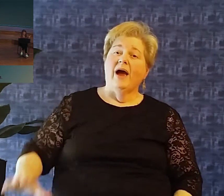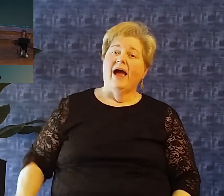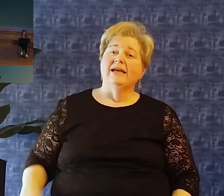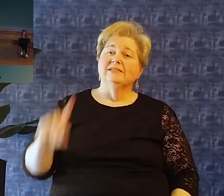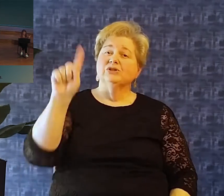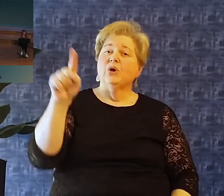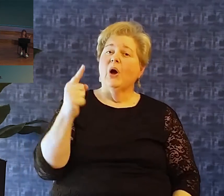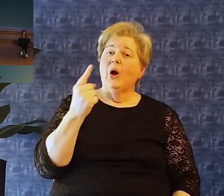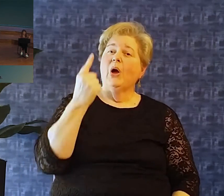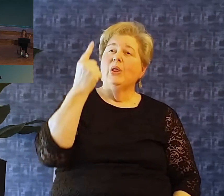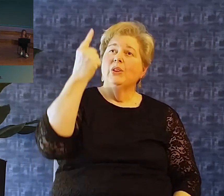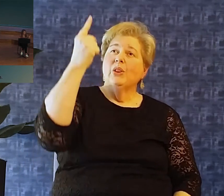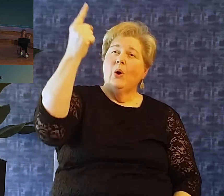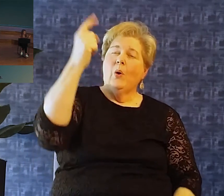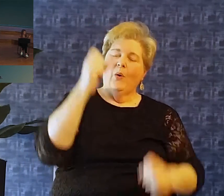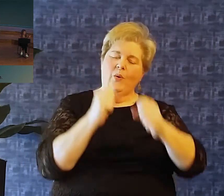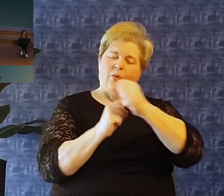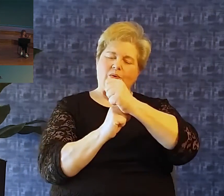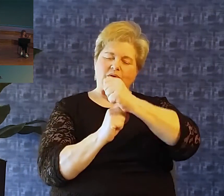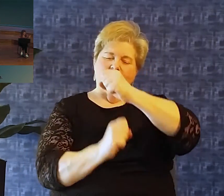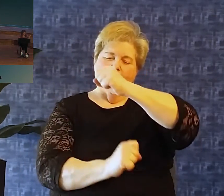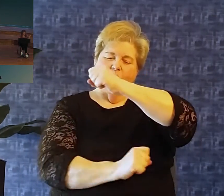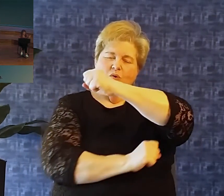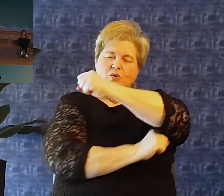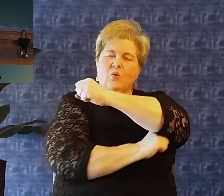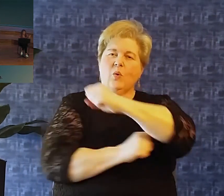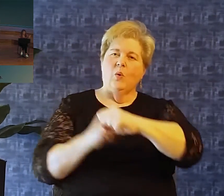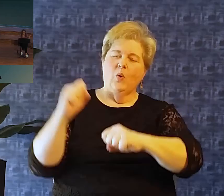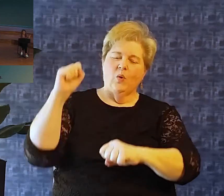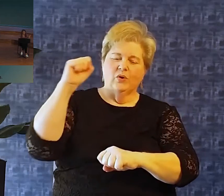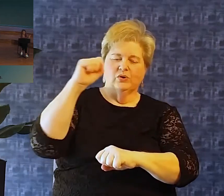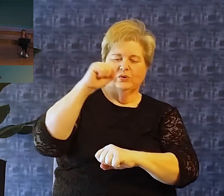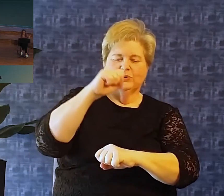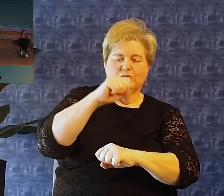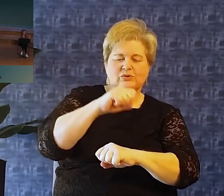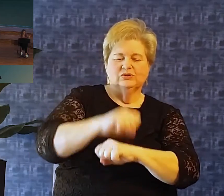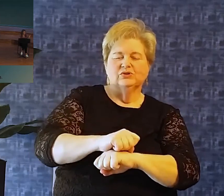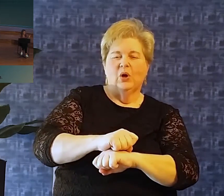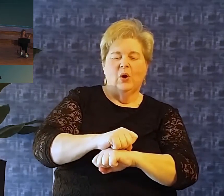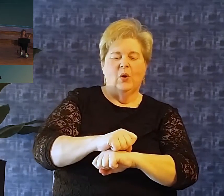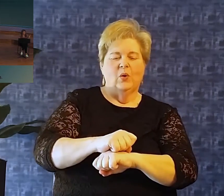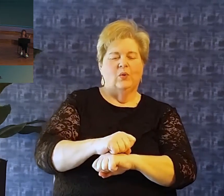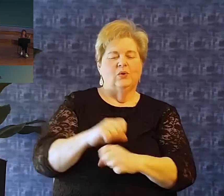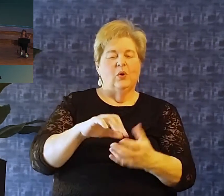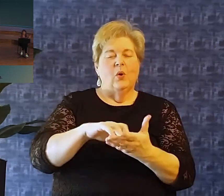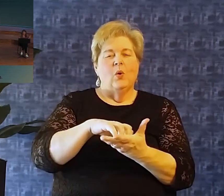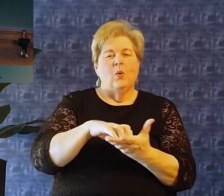Christ the Lord, cornerstone